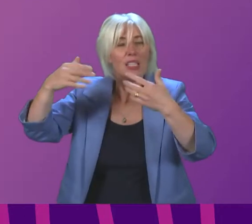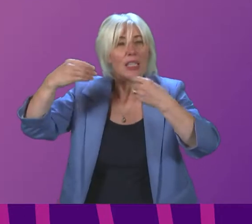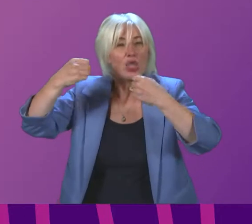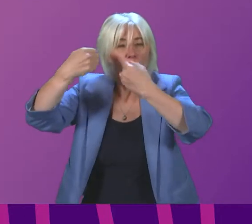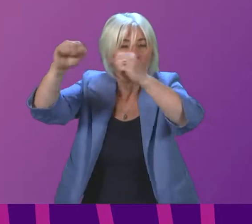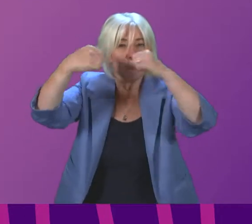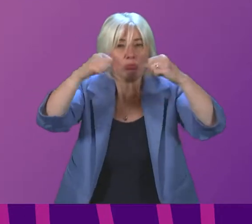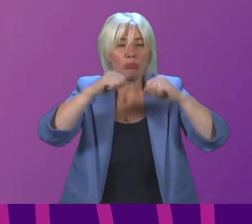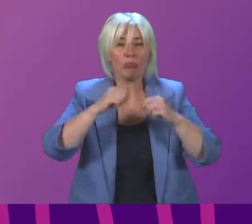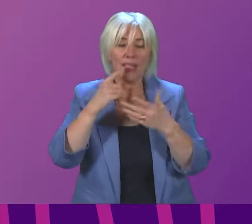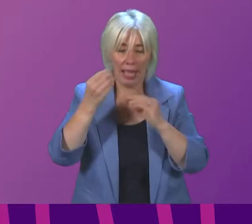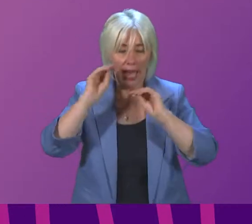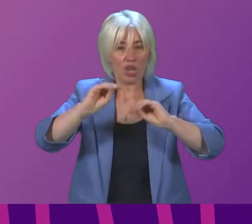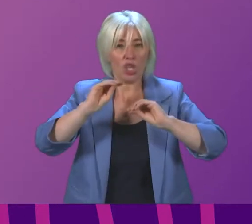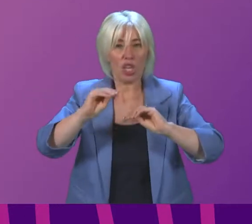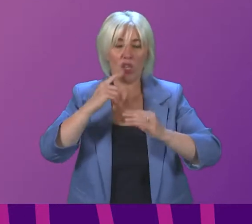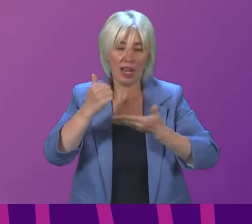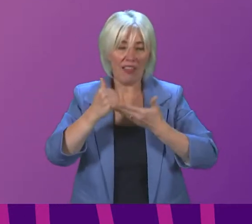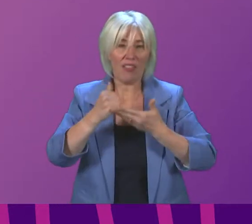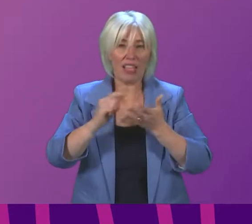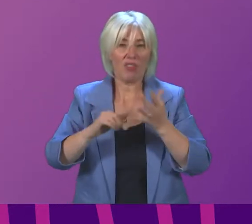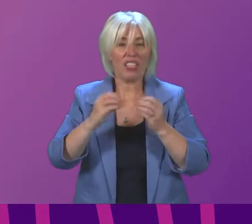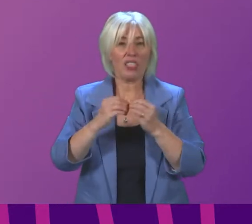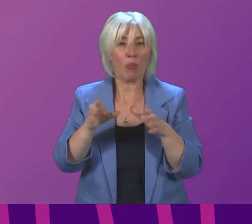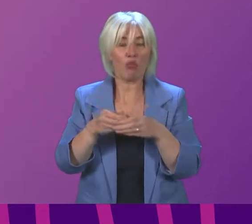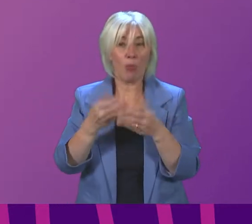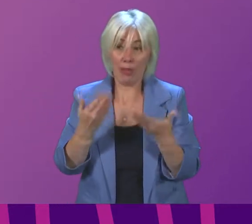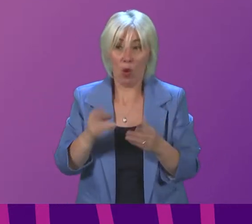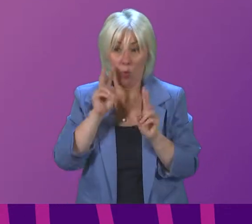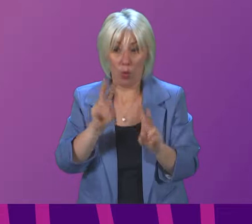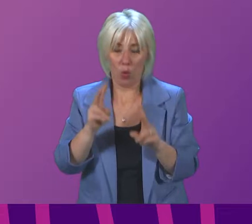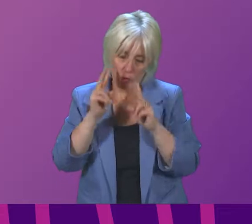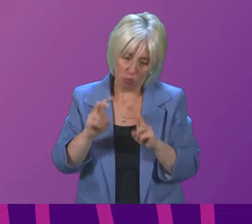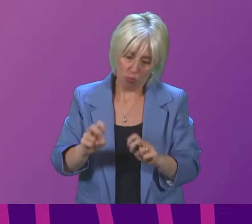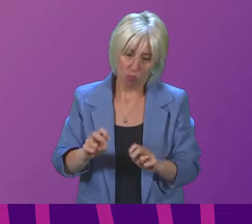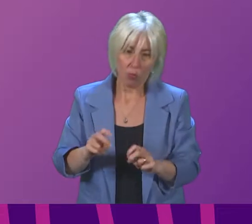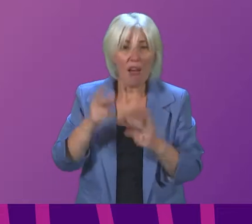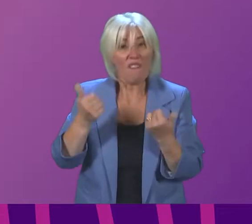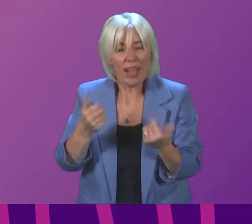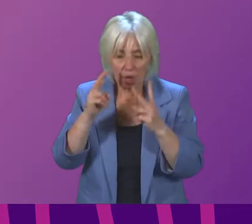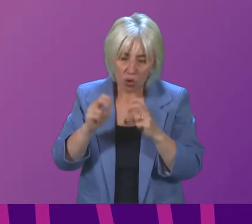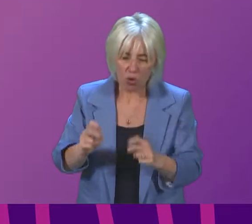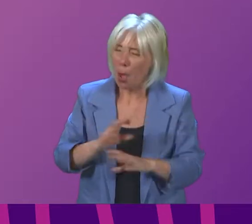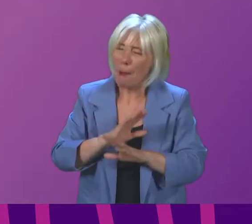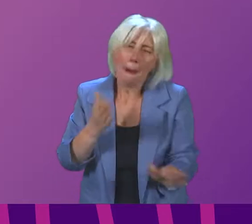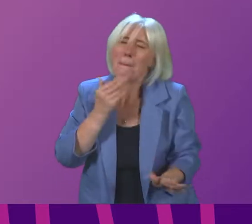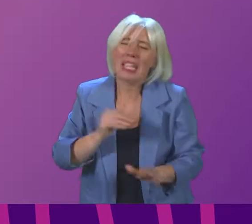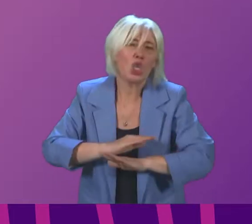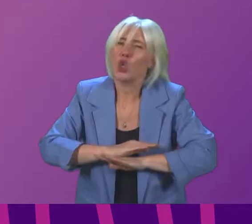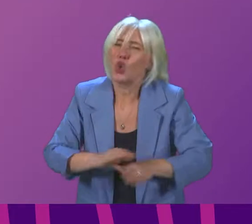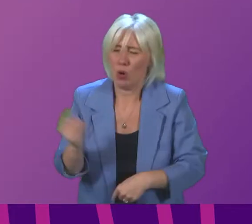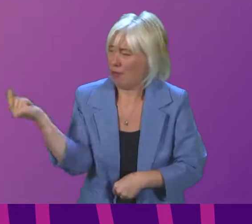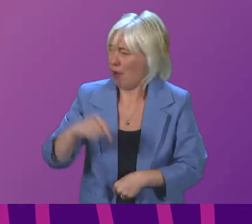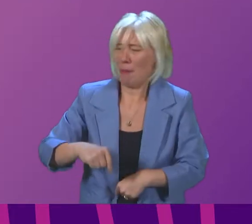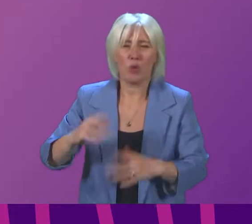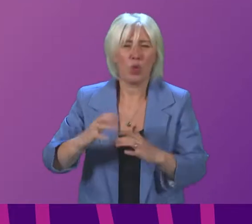advisory subgroup is looking at all of this again right now by all means scrutinise this but don't please in the midst of this crisis come to the